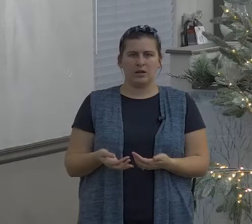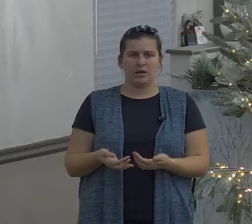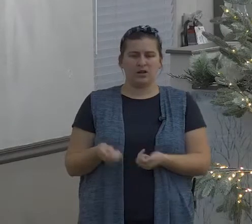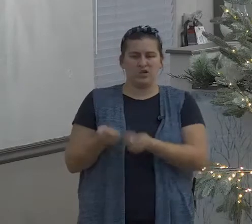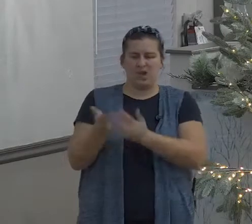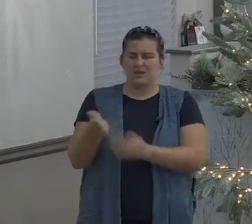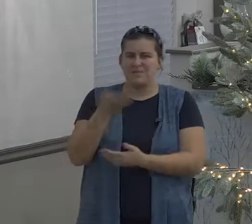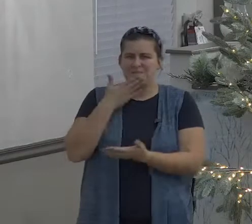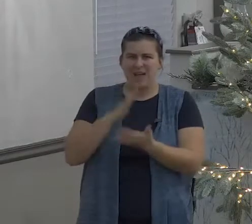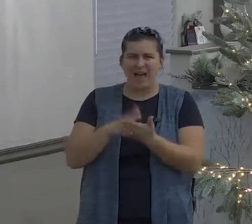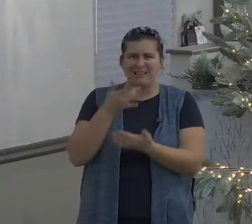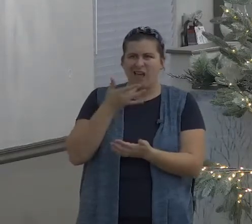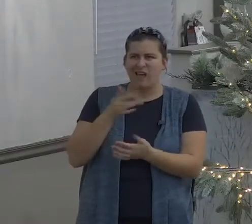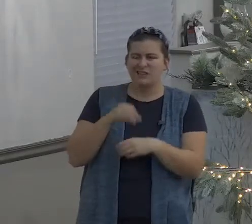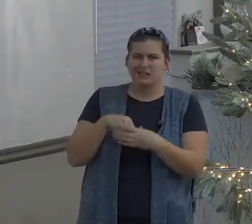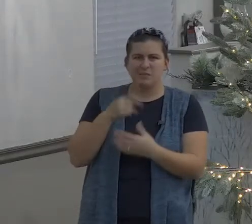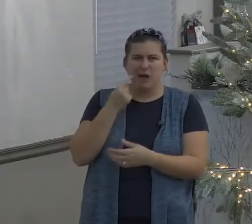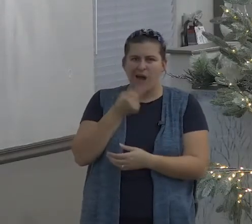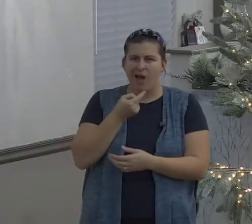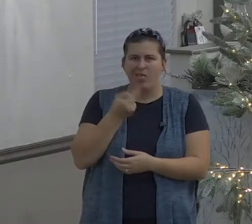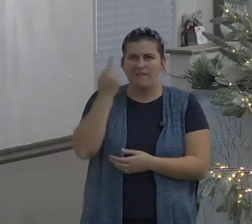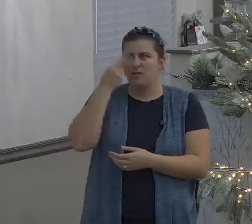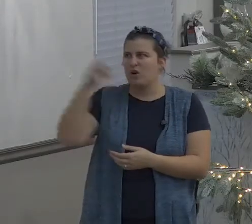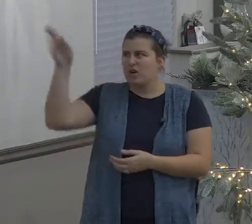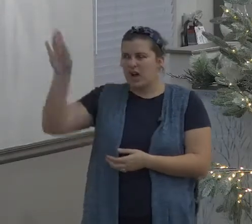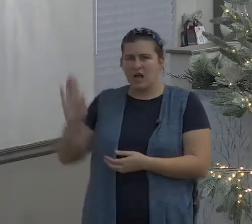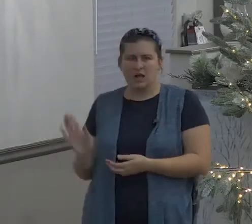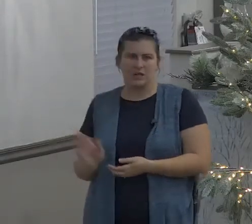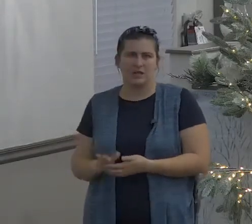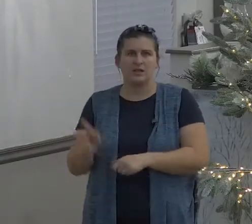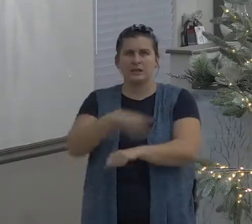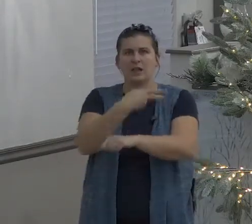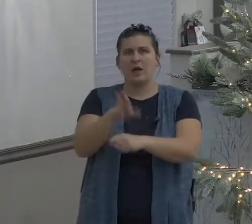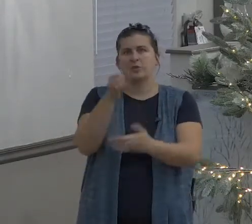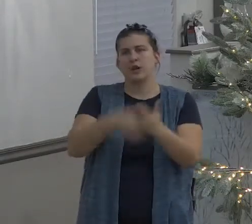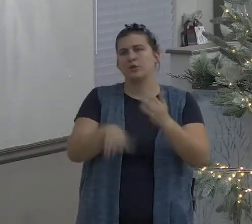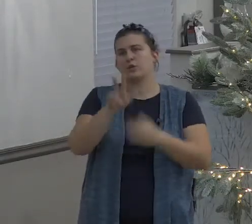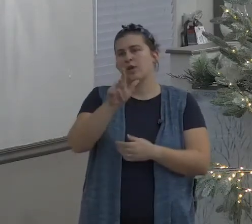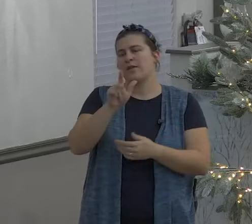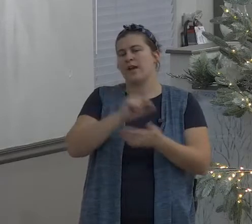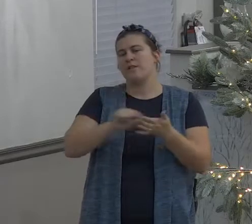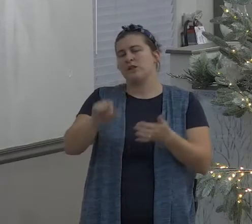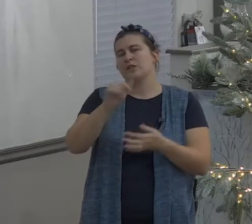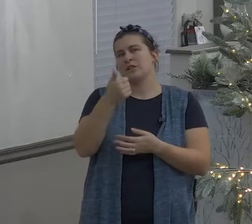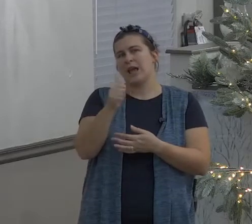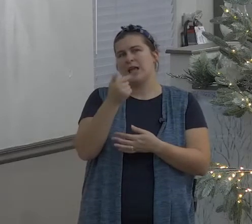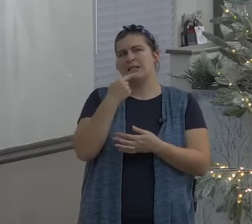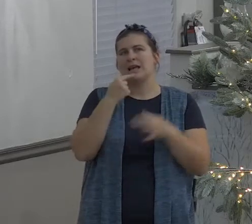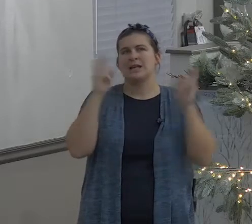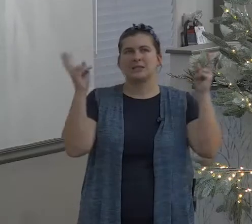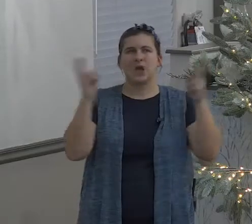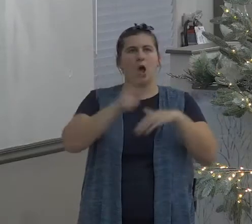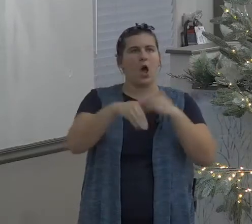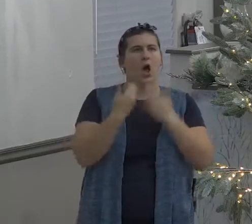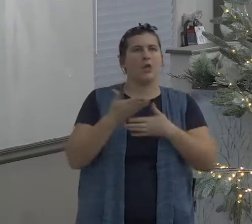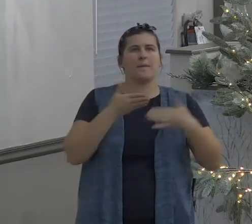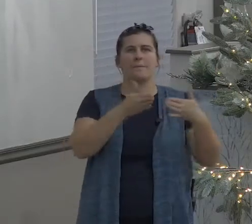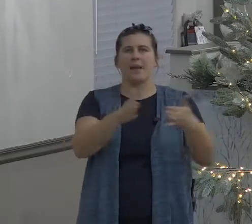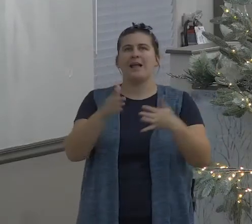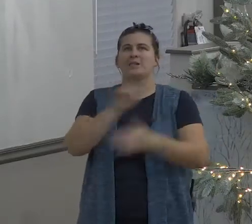Christians their lives completely stink it up for the Lord completely